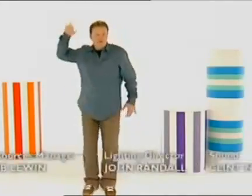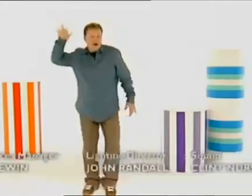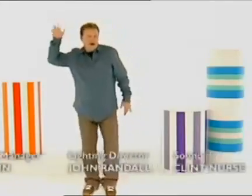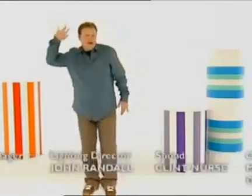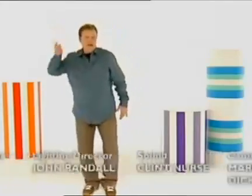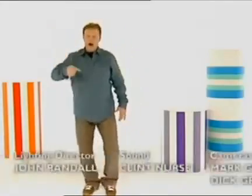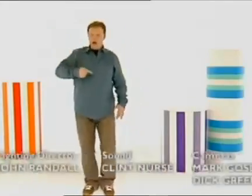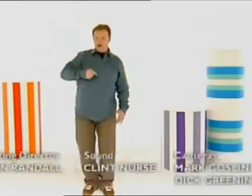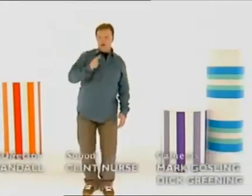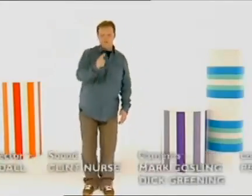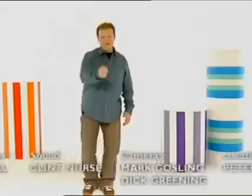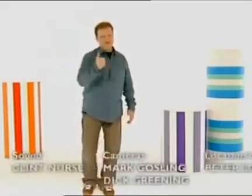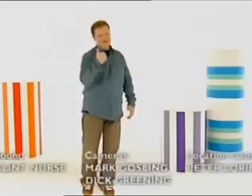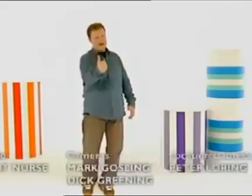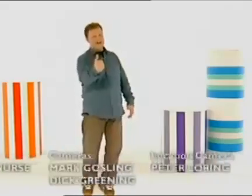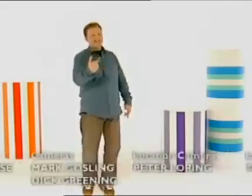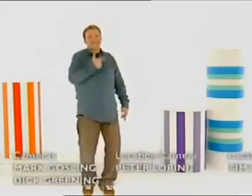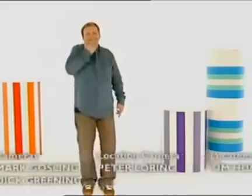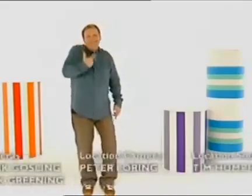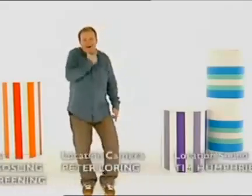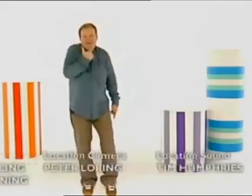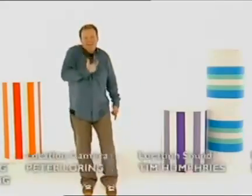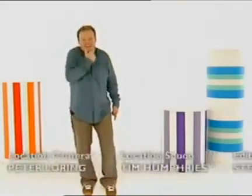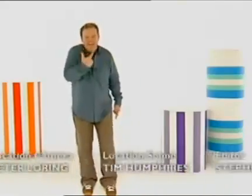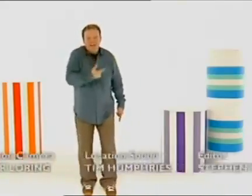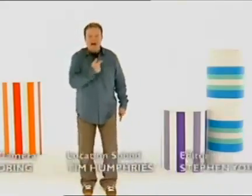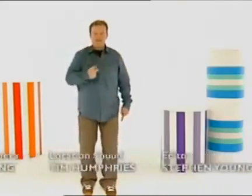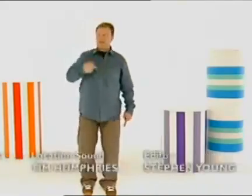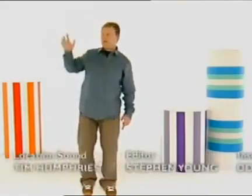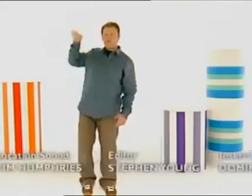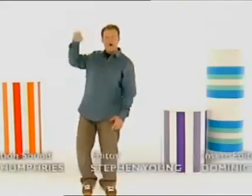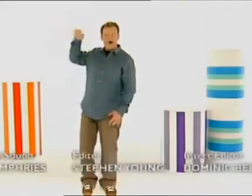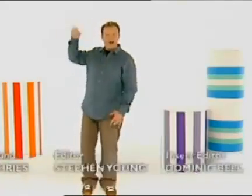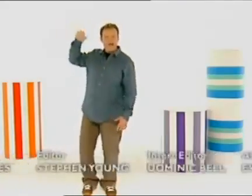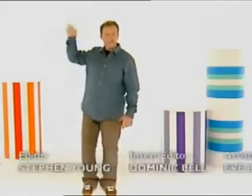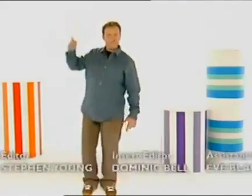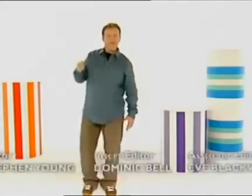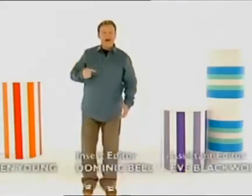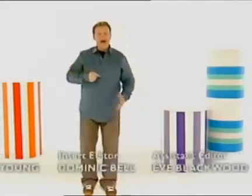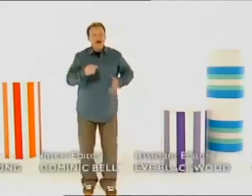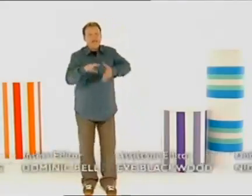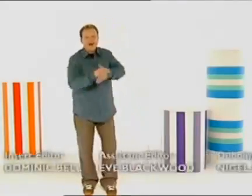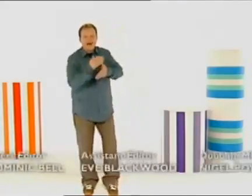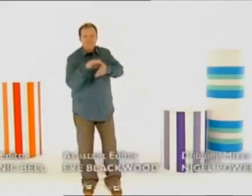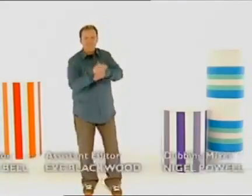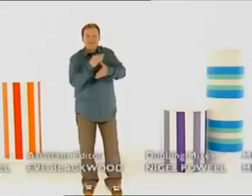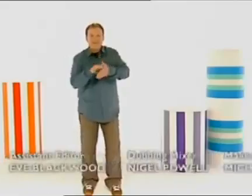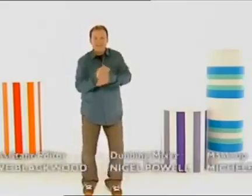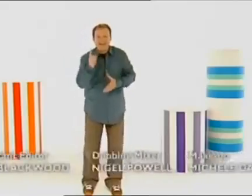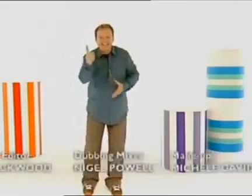goodbye. I hope you had good fun. I say goodbye. I'm happy that